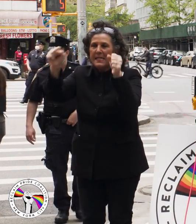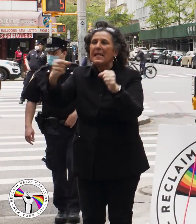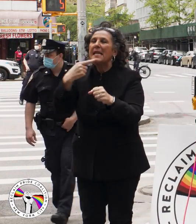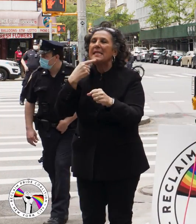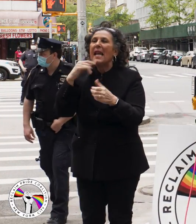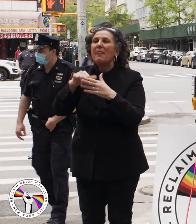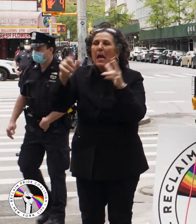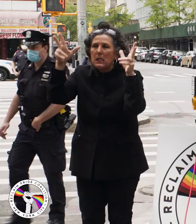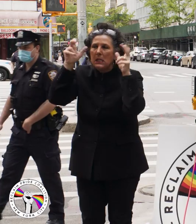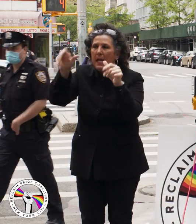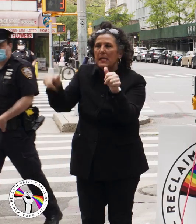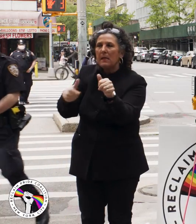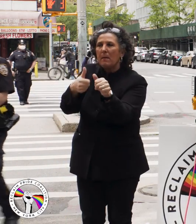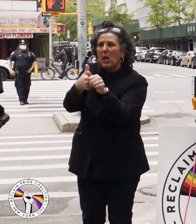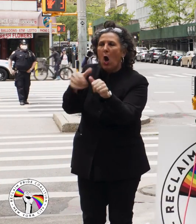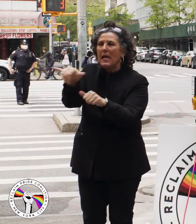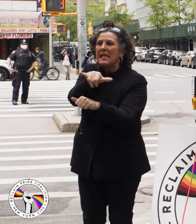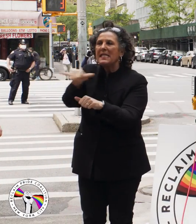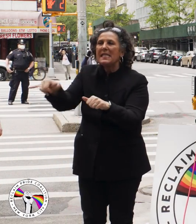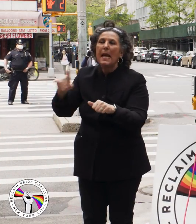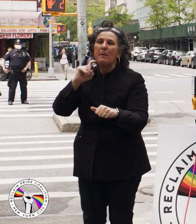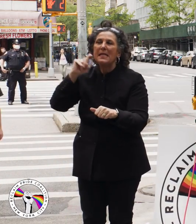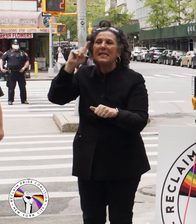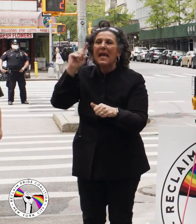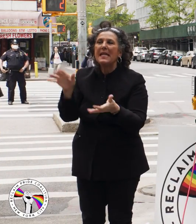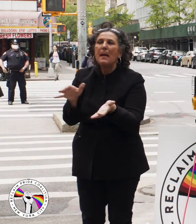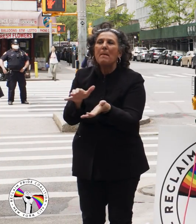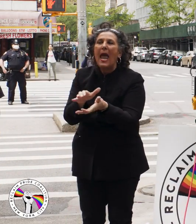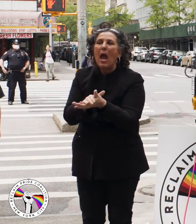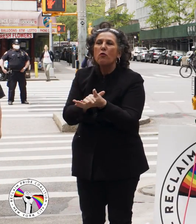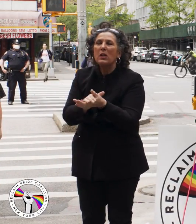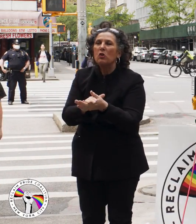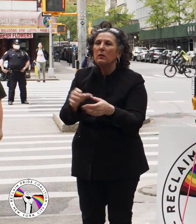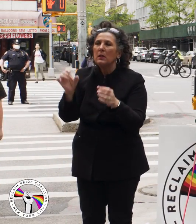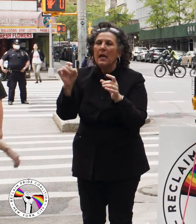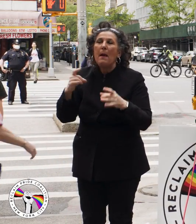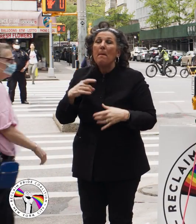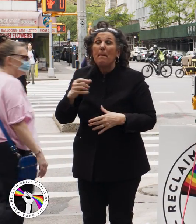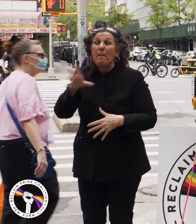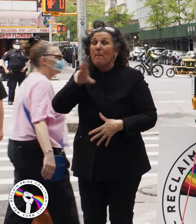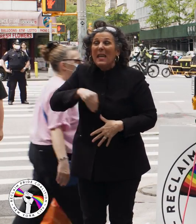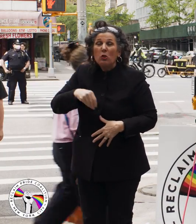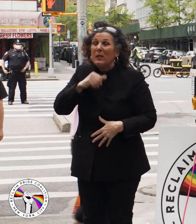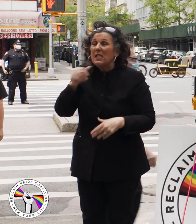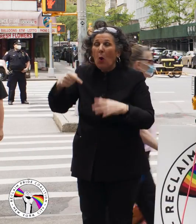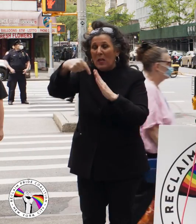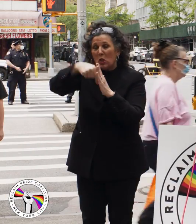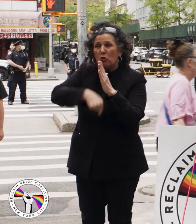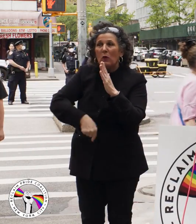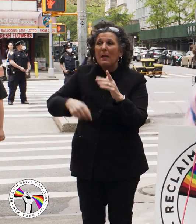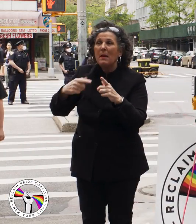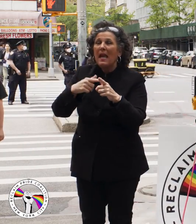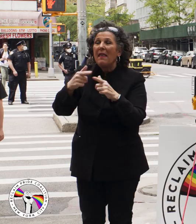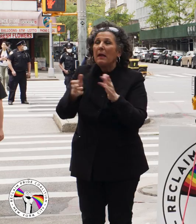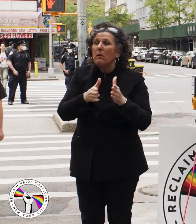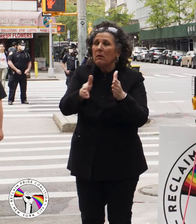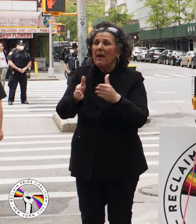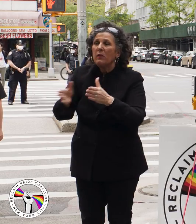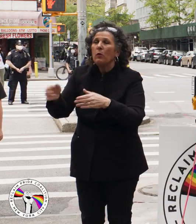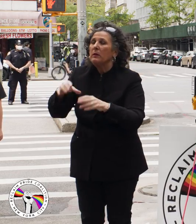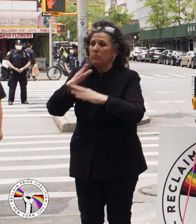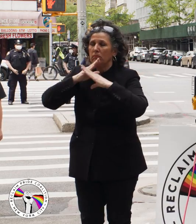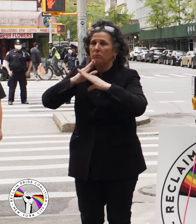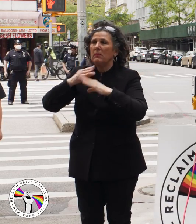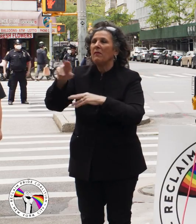that Satan is behind same-sex marriage. Graham's bigotry is so extreme that 10 venues within the United